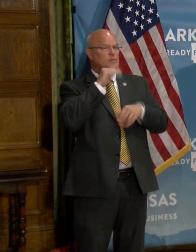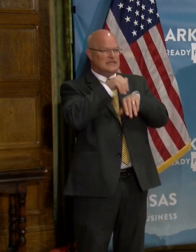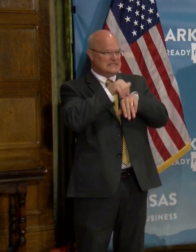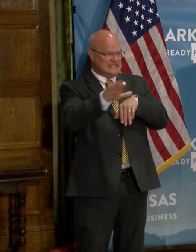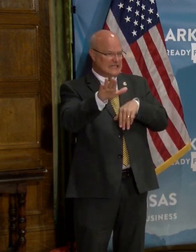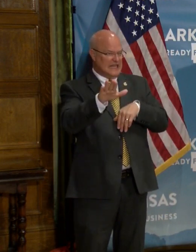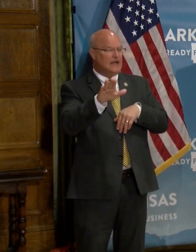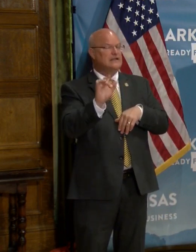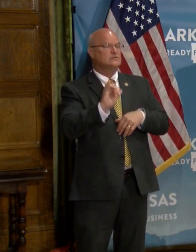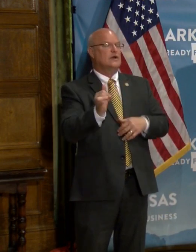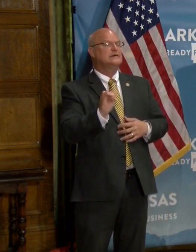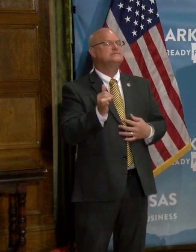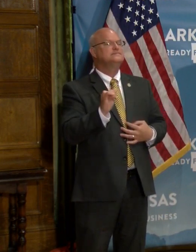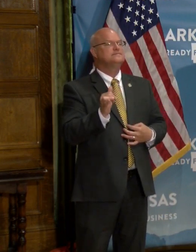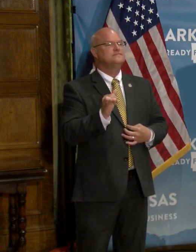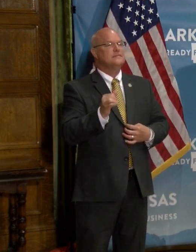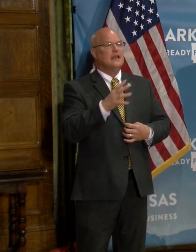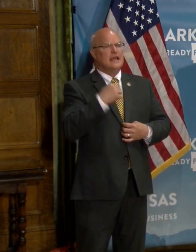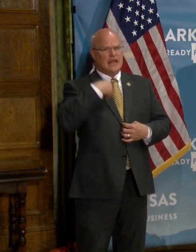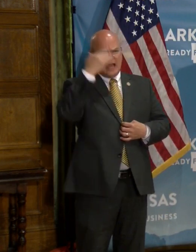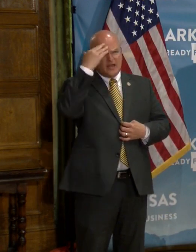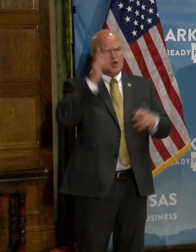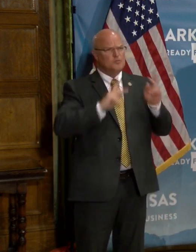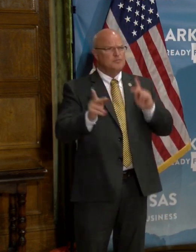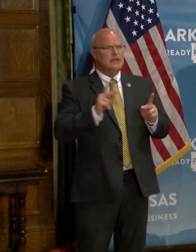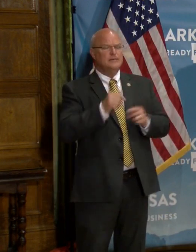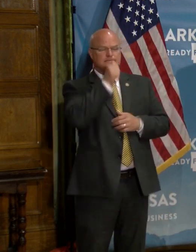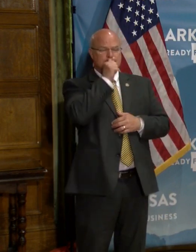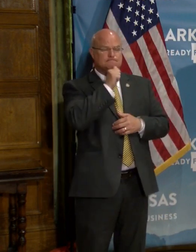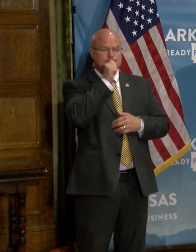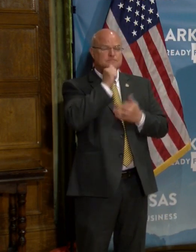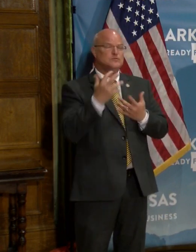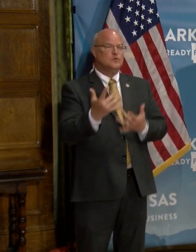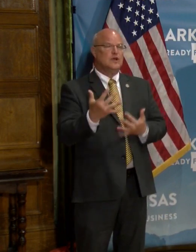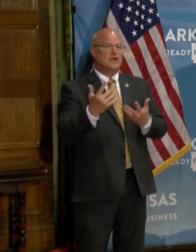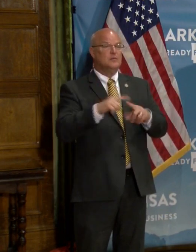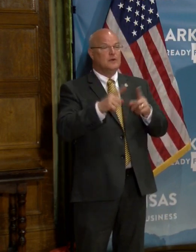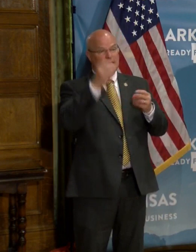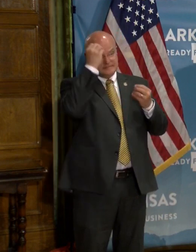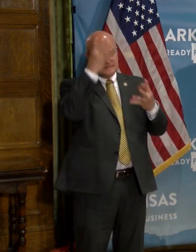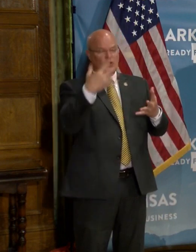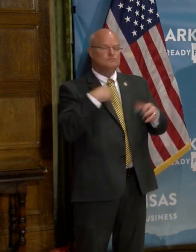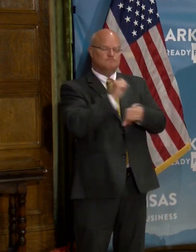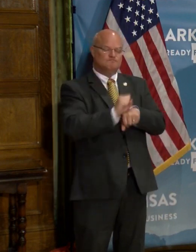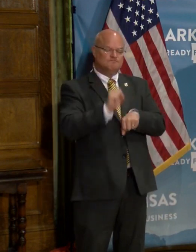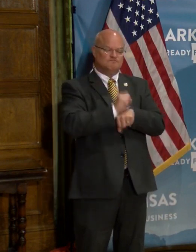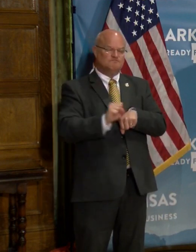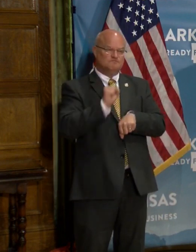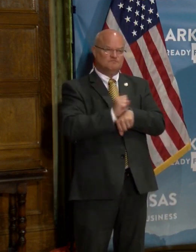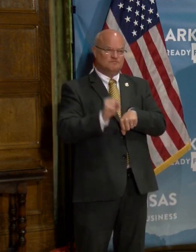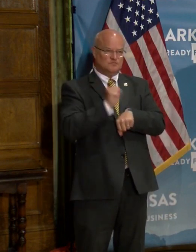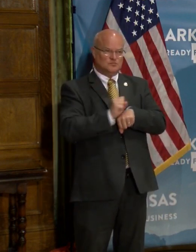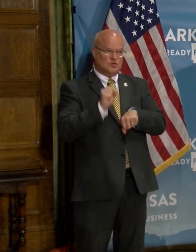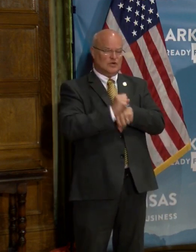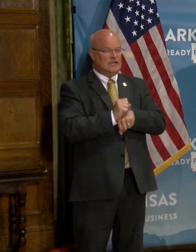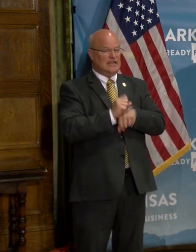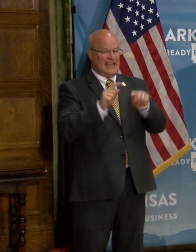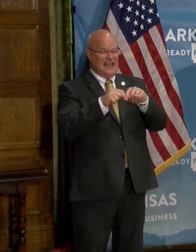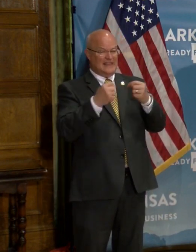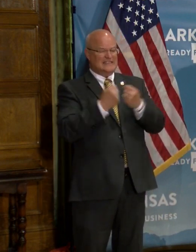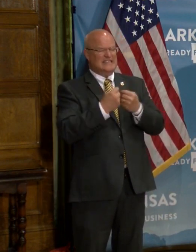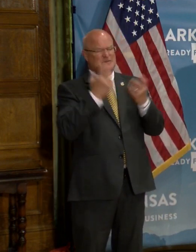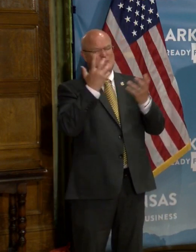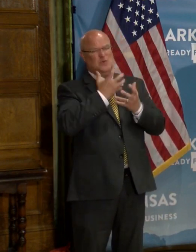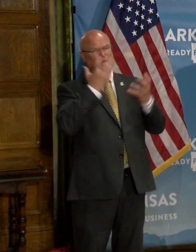out as well. And I know people have been patient, but we indicated we were working very hard and the team, I applaud them for